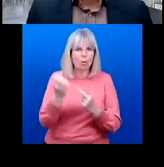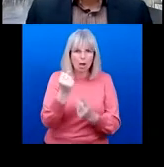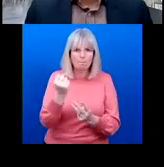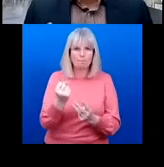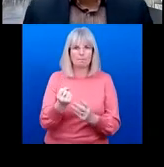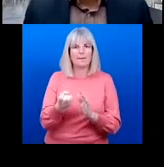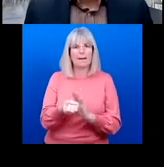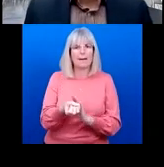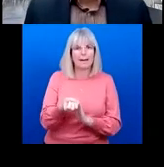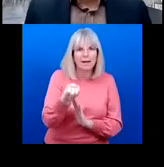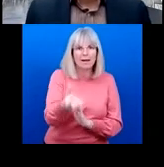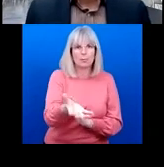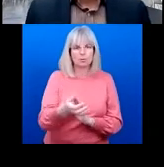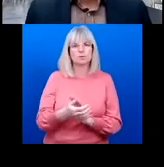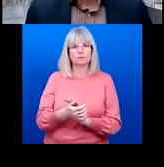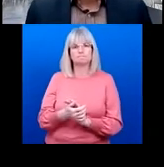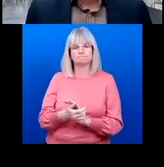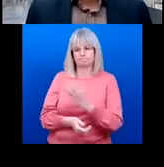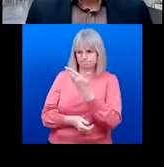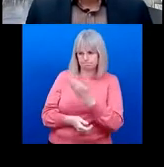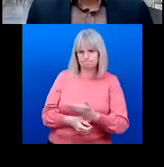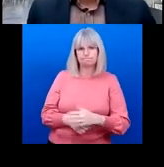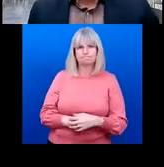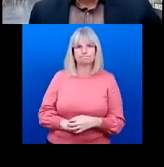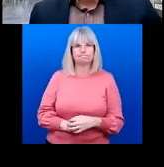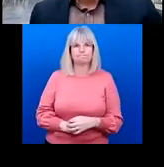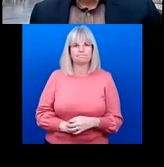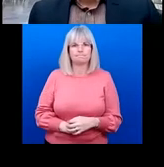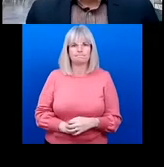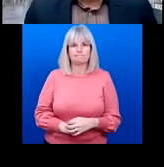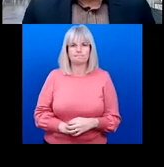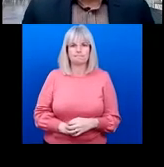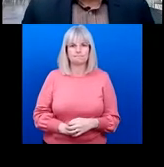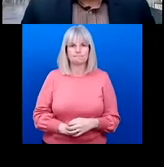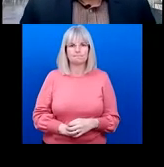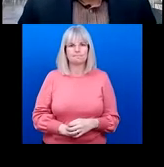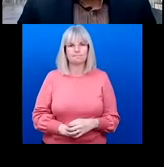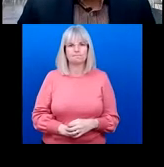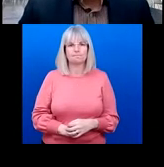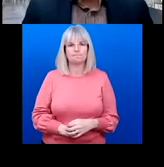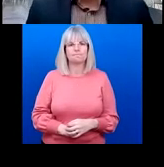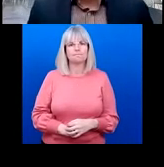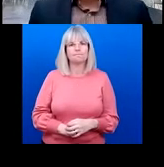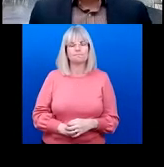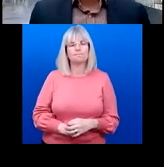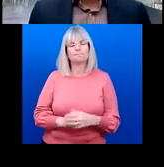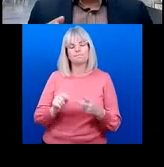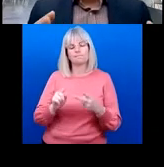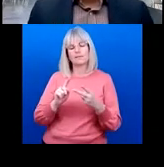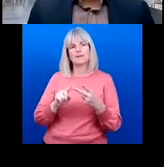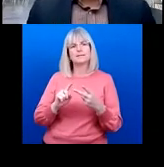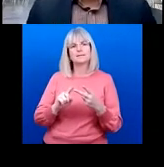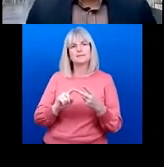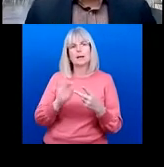will be much more inclusive of other eye conditions and other important aspects in eye care. Alakos second point to mention is